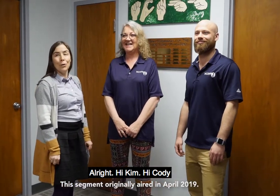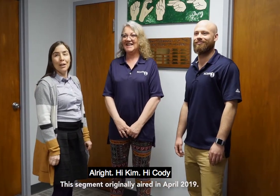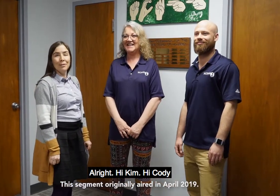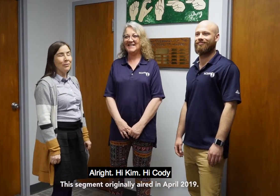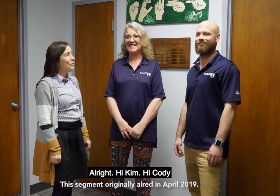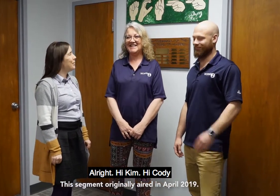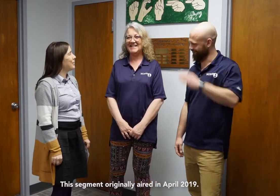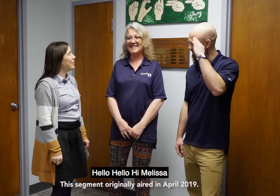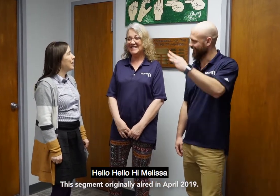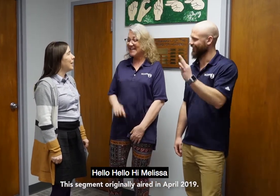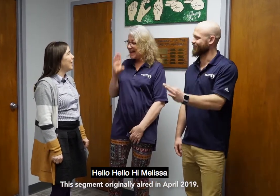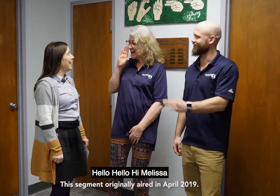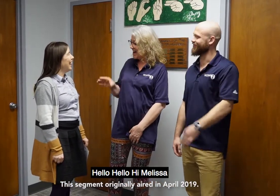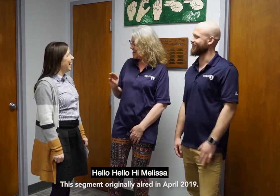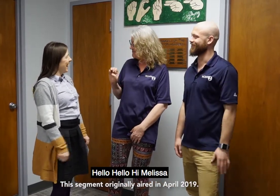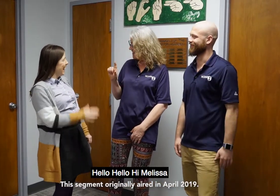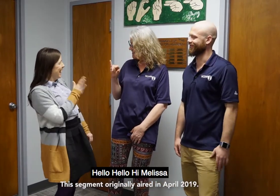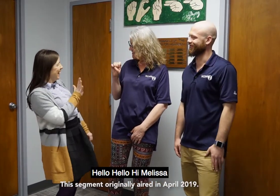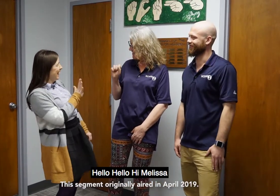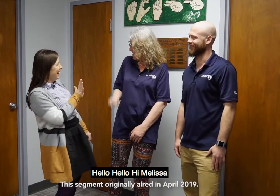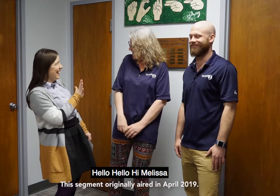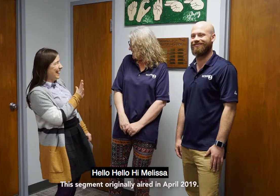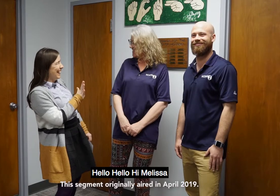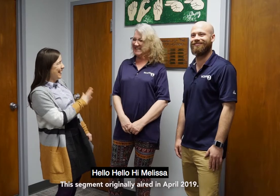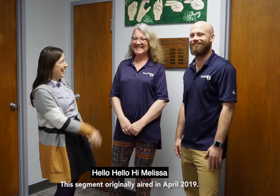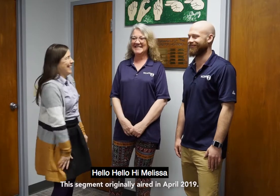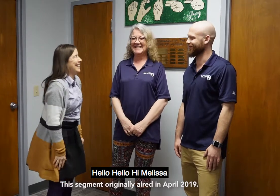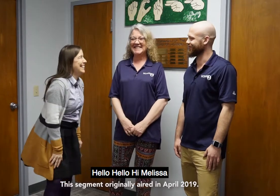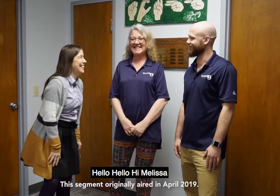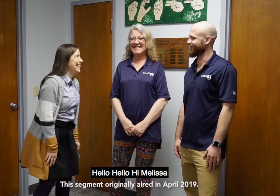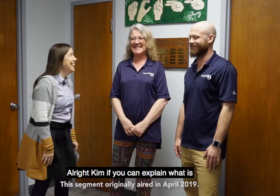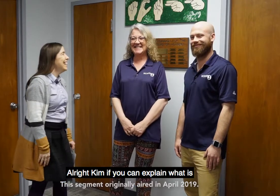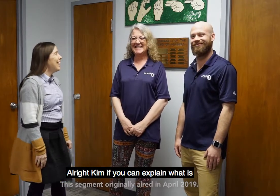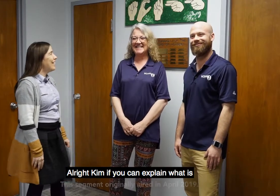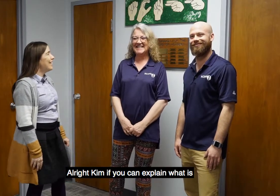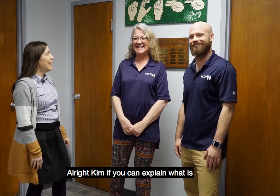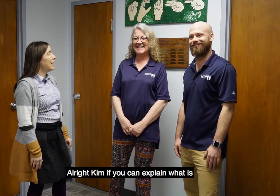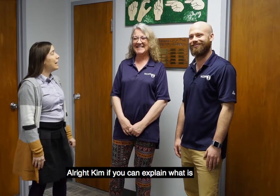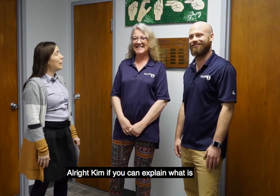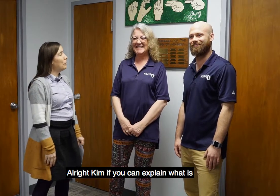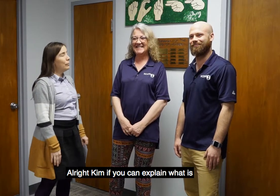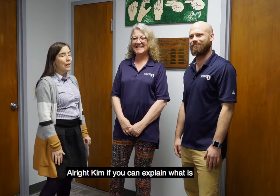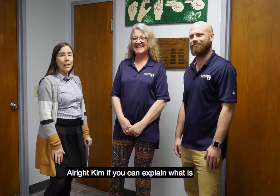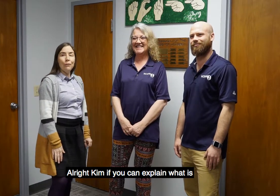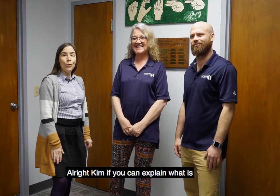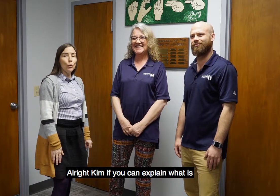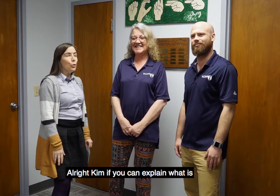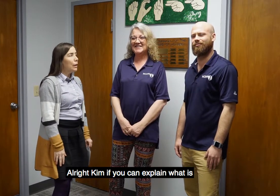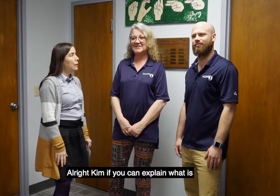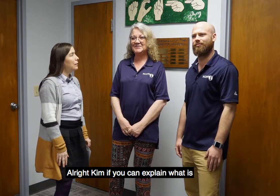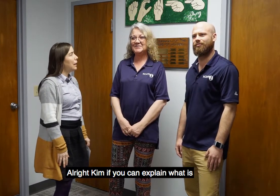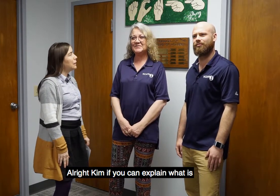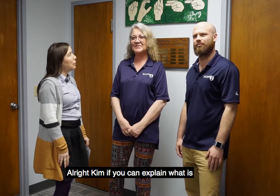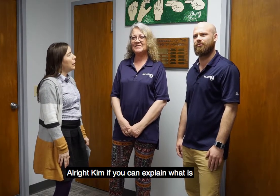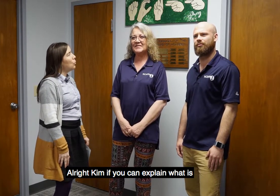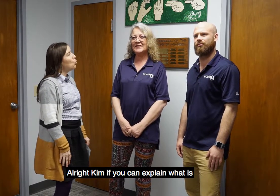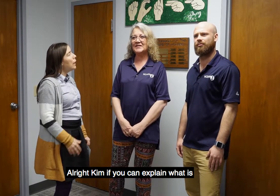Cody. Hello. Hello. Hi, Melissa. All right, Kim, if you can explain what